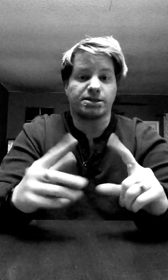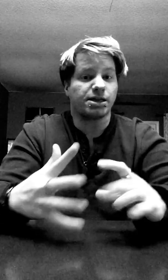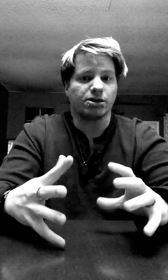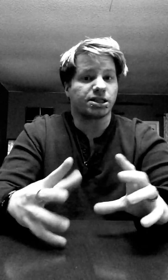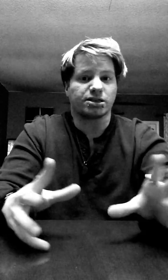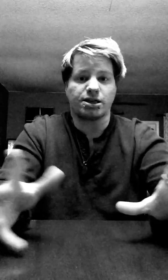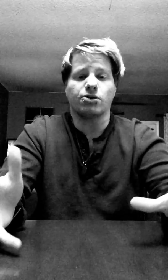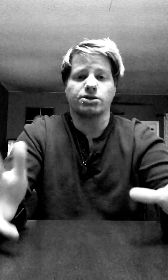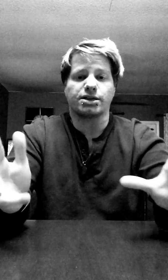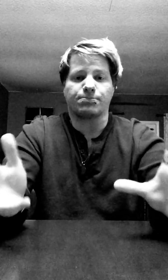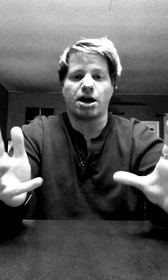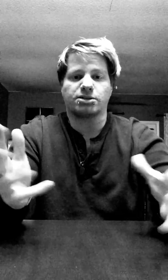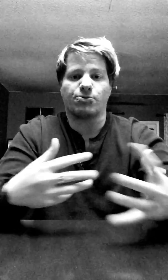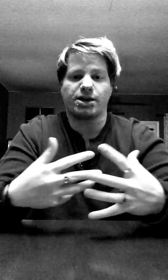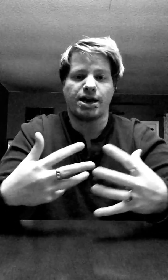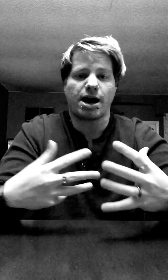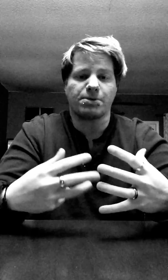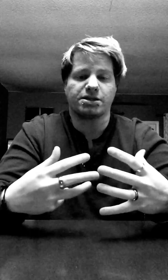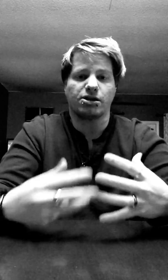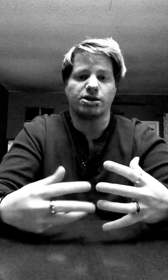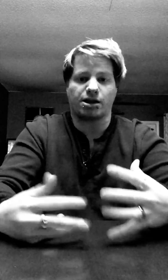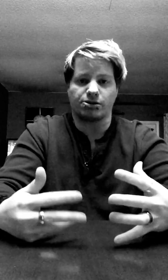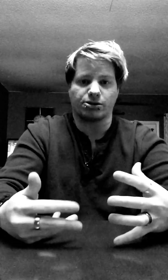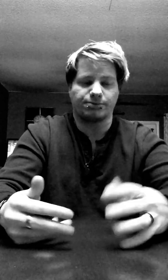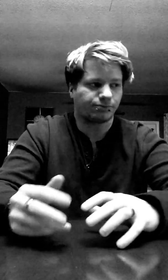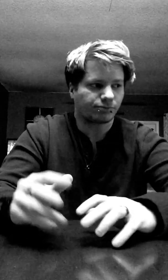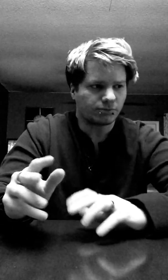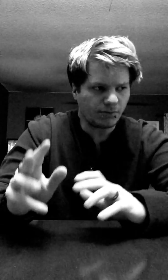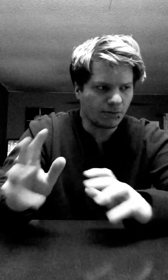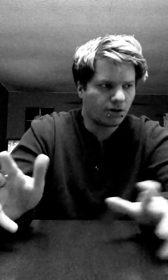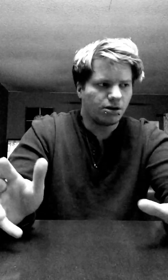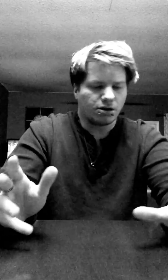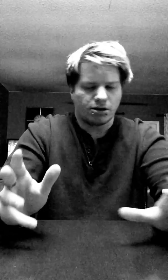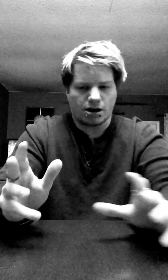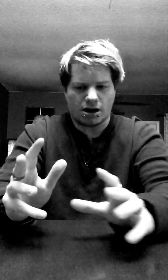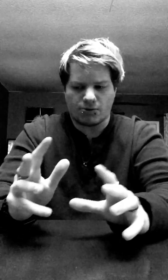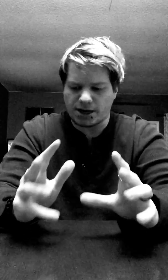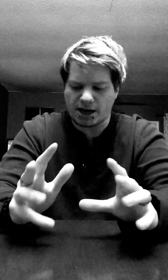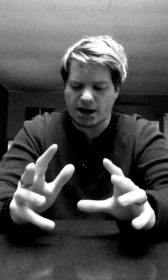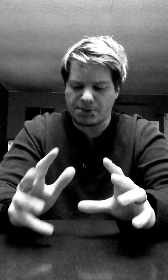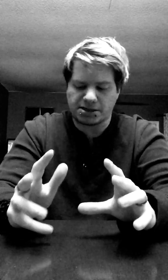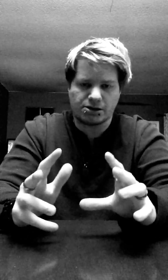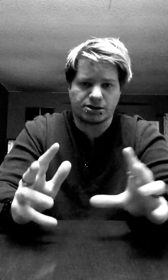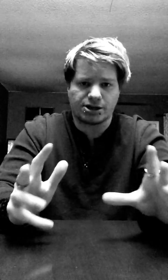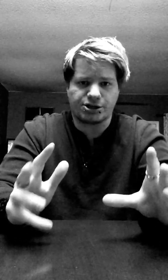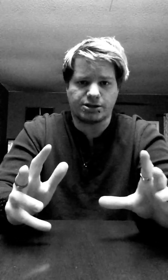sinless, because he knows that's impossible. We cannot be sinless on earth. Uh, we cannot be sinless like Jesus.